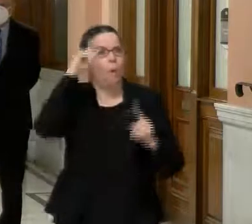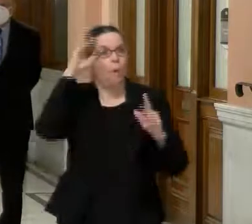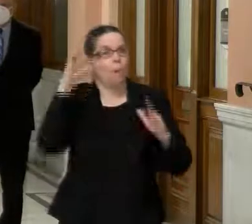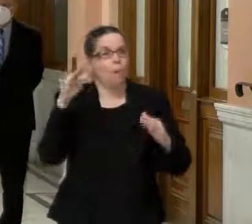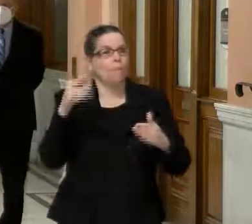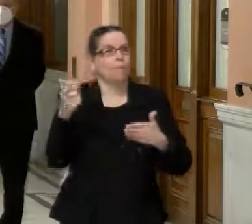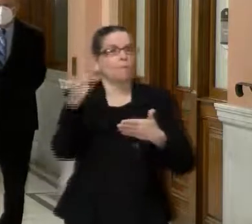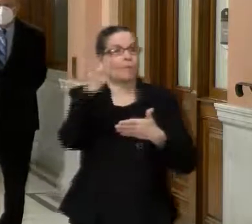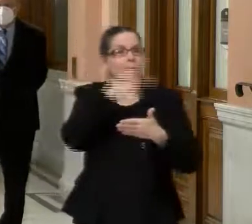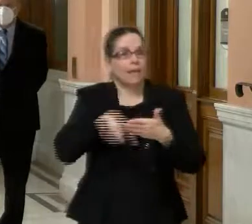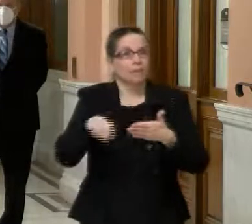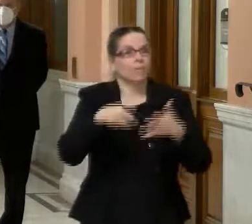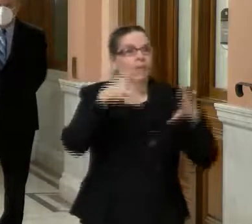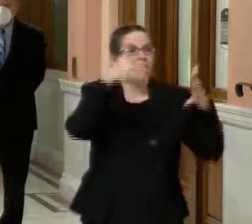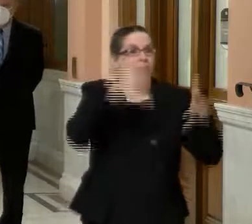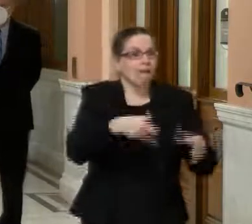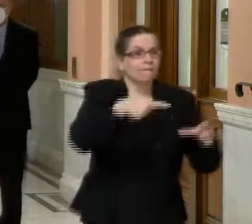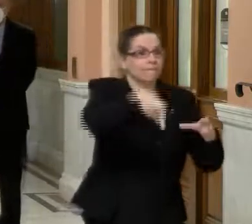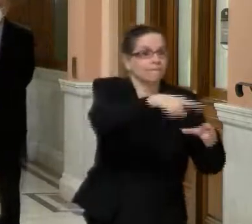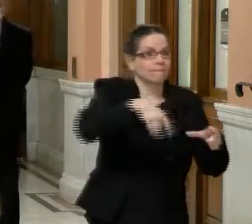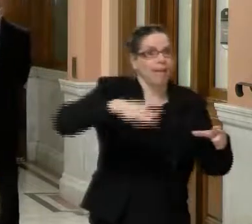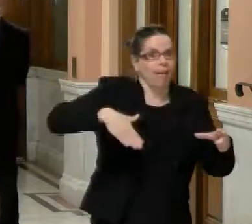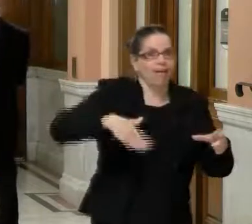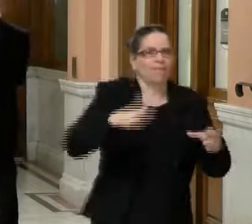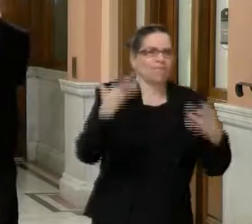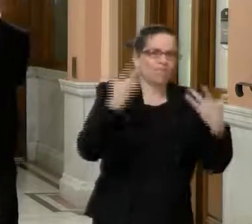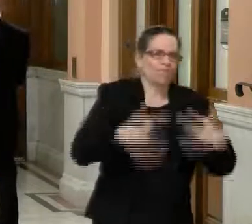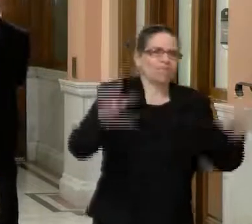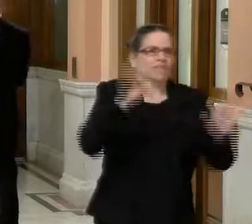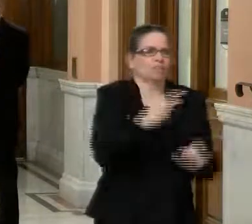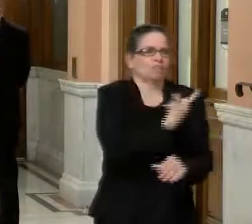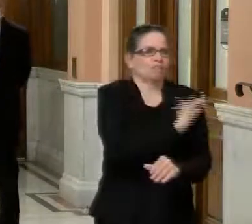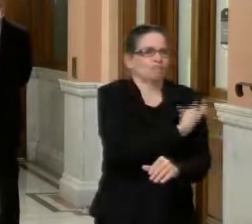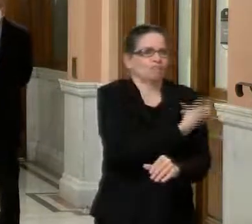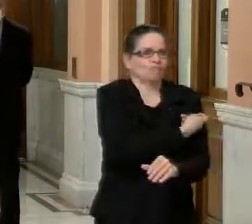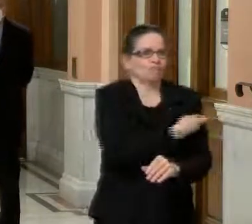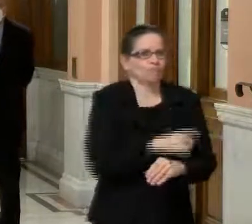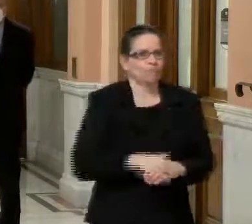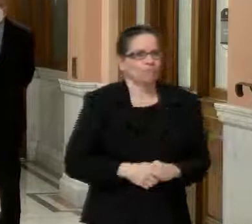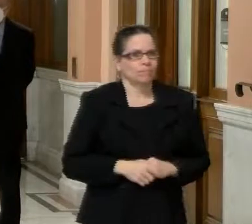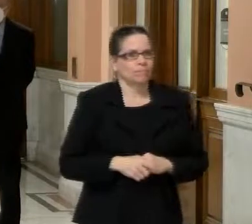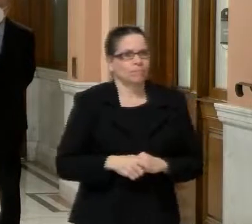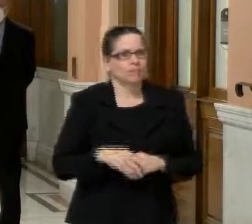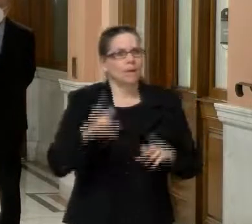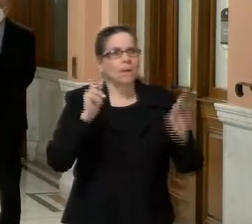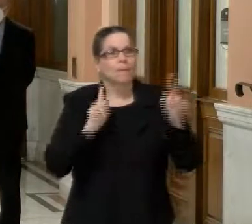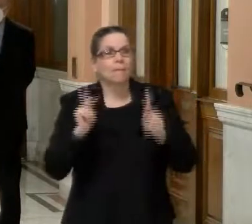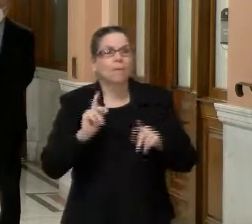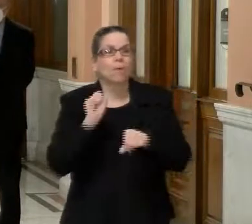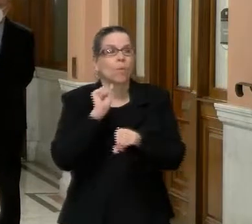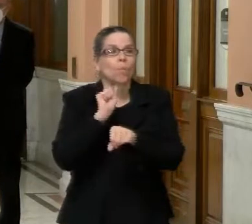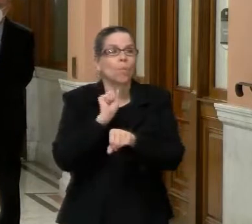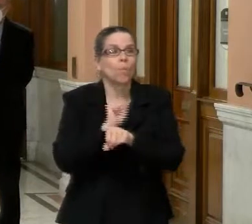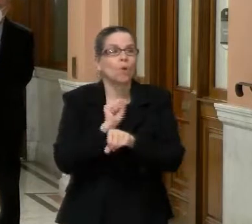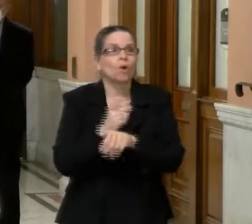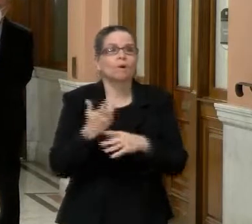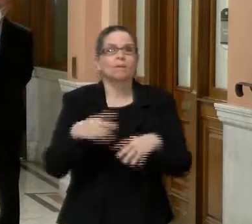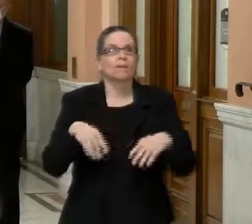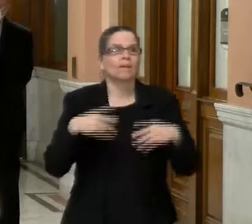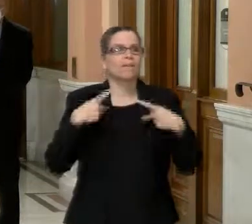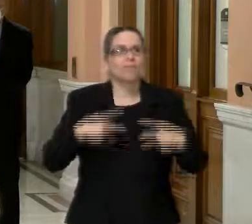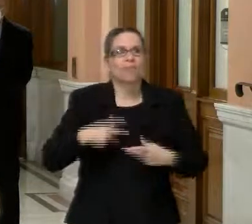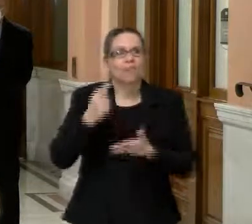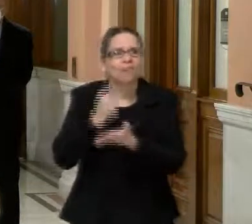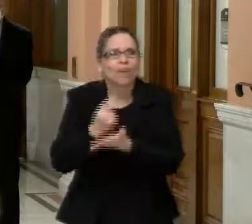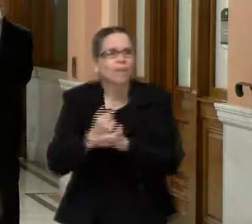balance of that class. So as they sit in the classroom and do their PT and their other, uh, hands-on learning to become Worcester